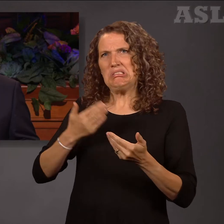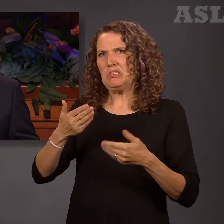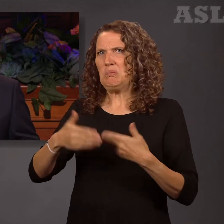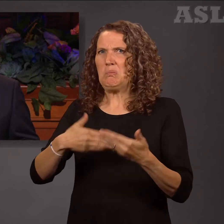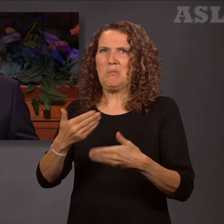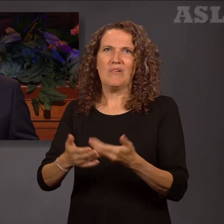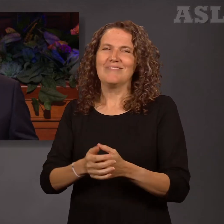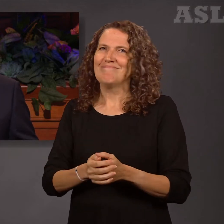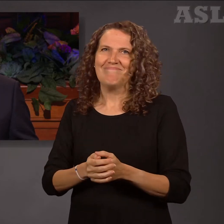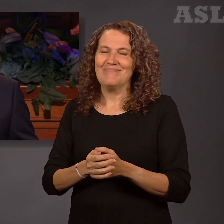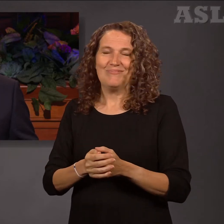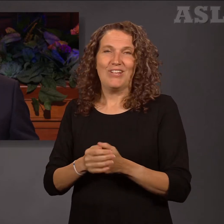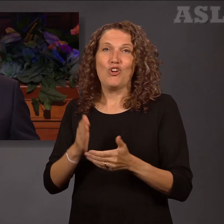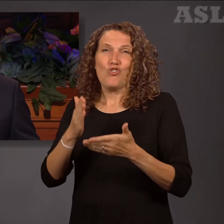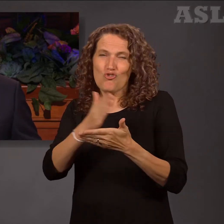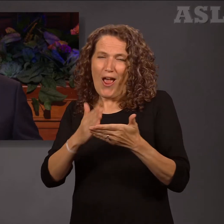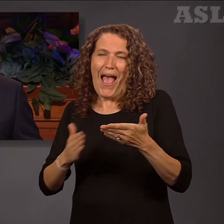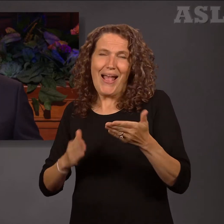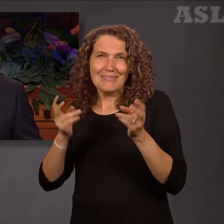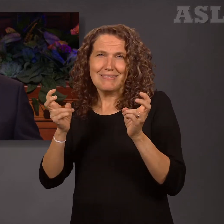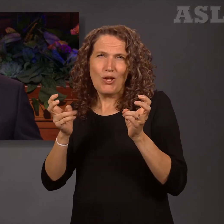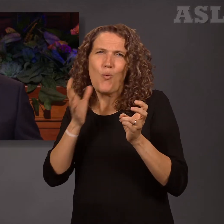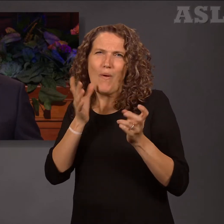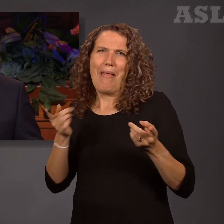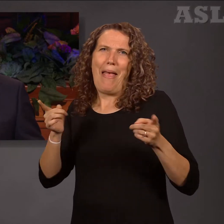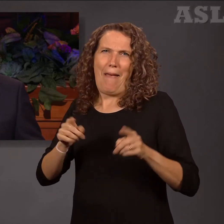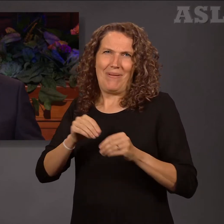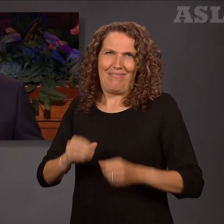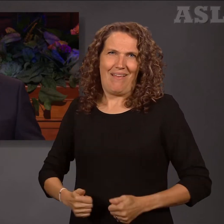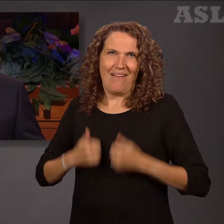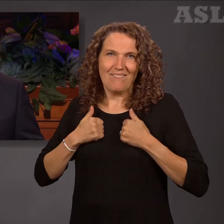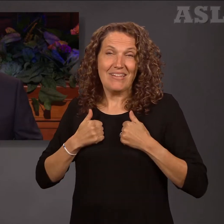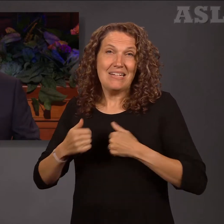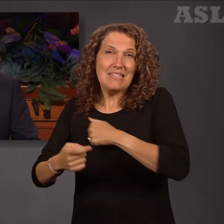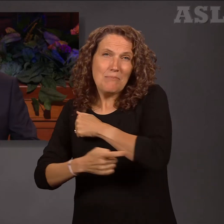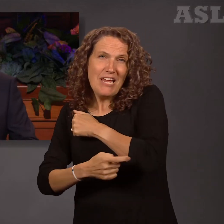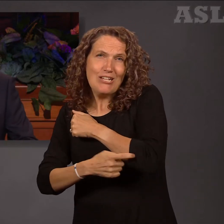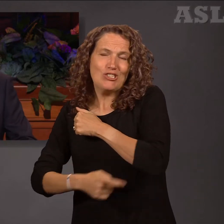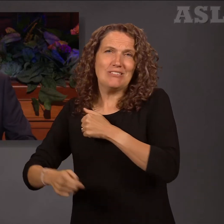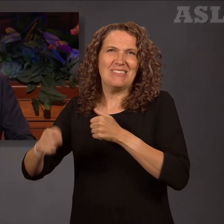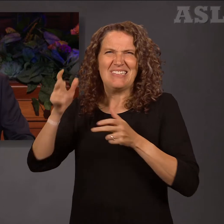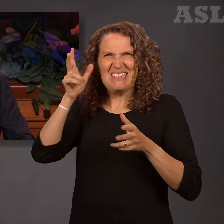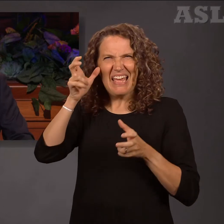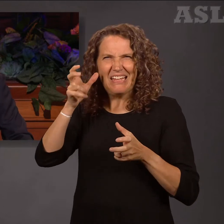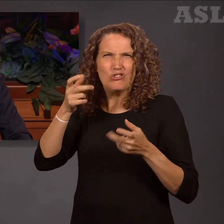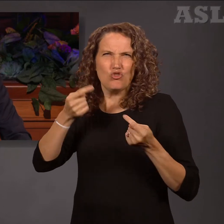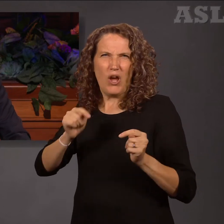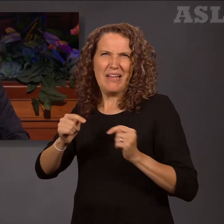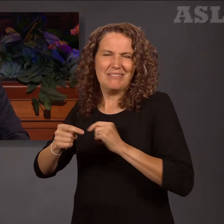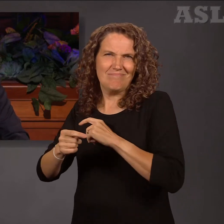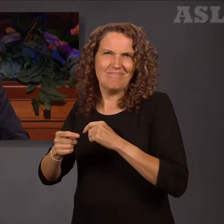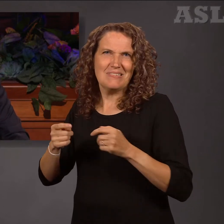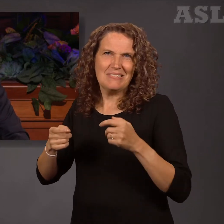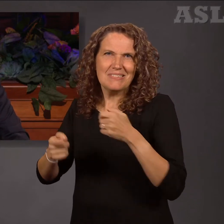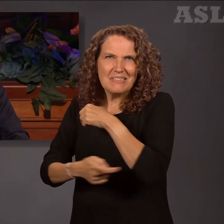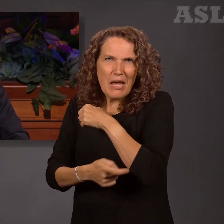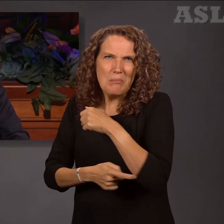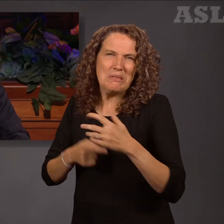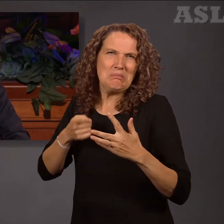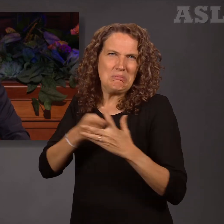as consequences of the temptations, of adversity, or from the actual trials of our earth life. This